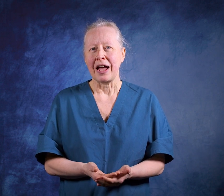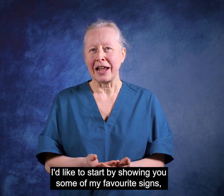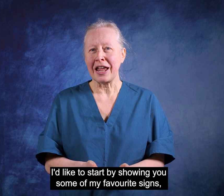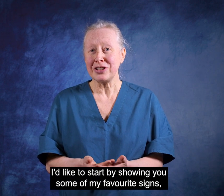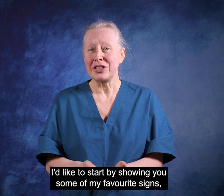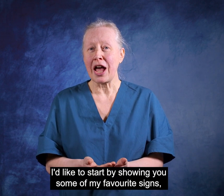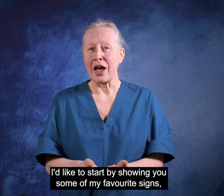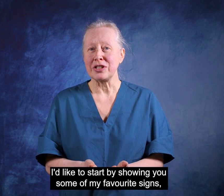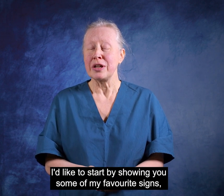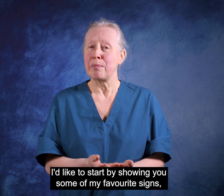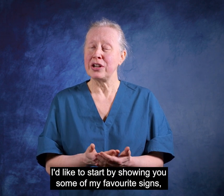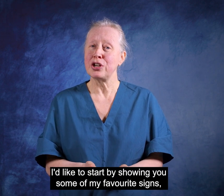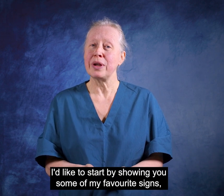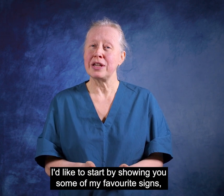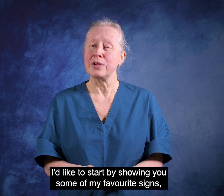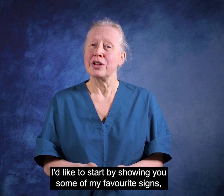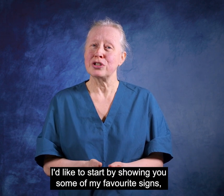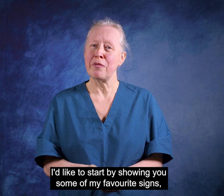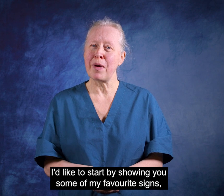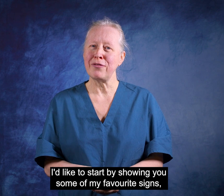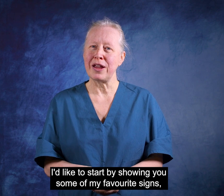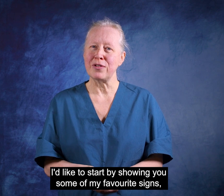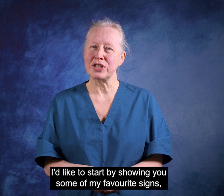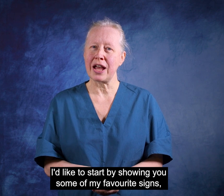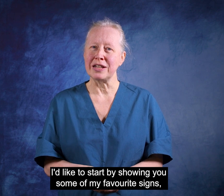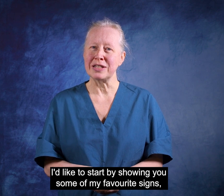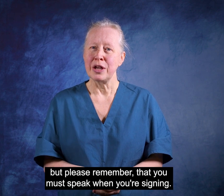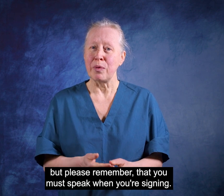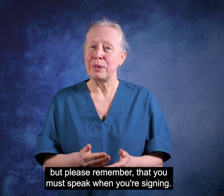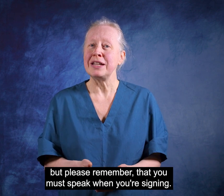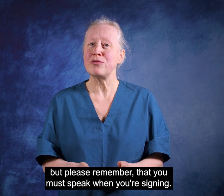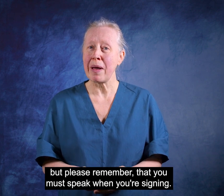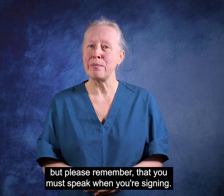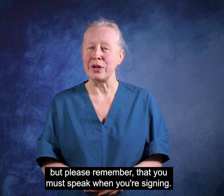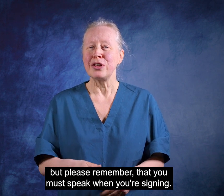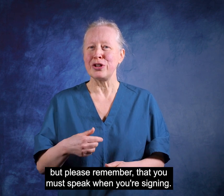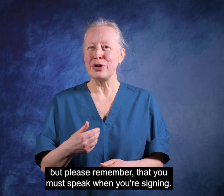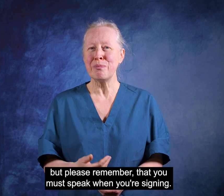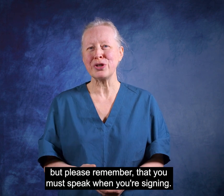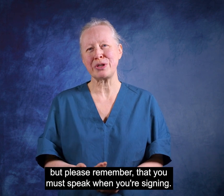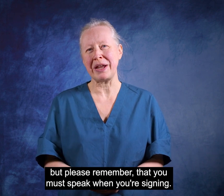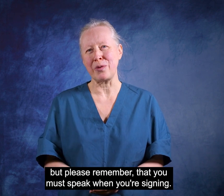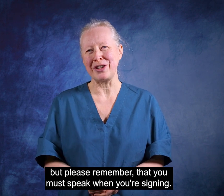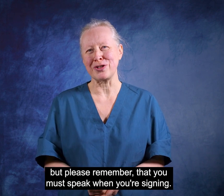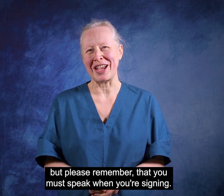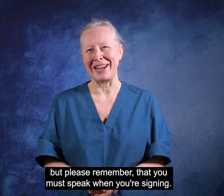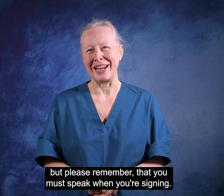I'd like to start by showing you some of my favourite signs, but please remember that you must speak when you're signing.